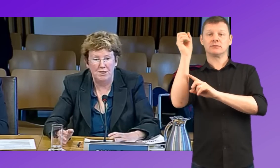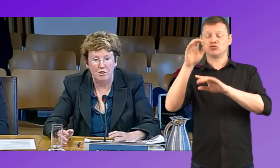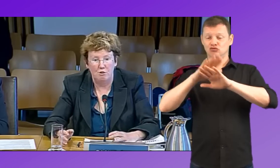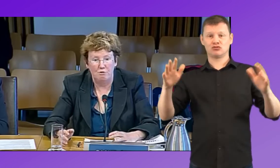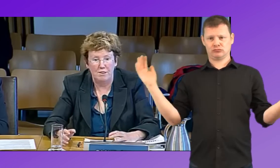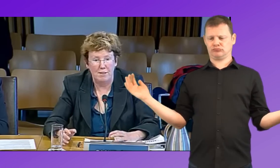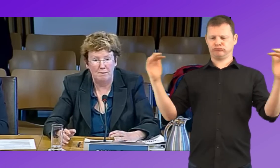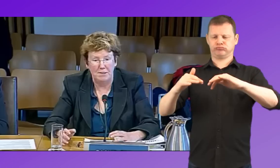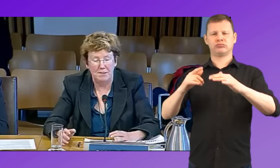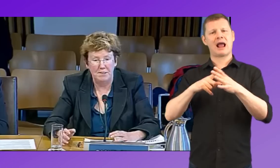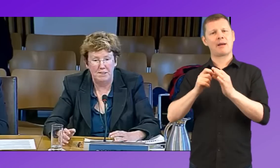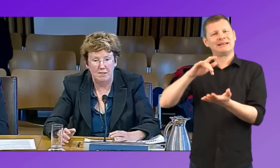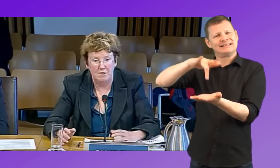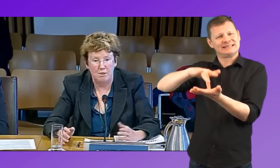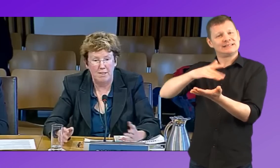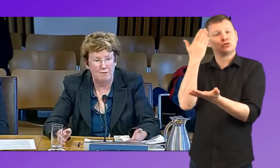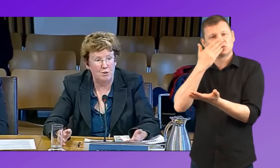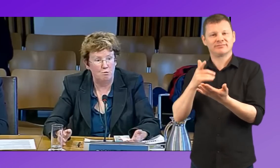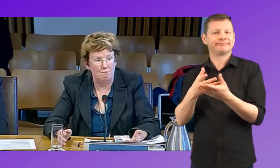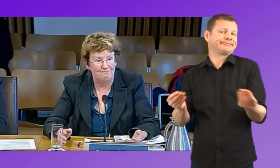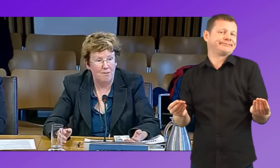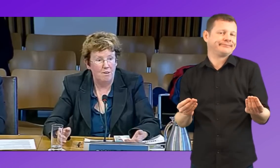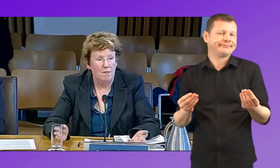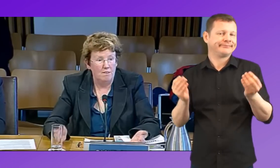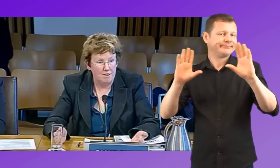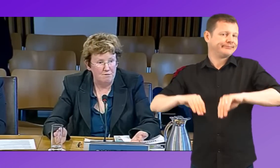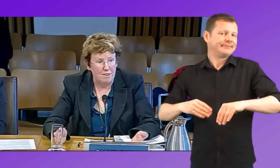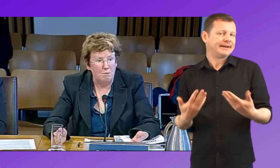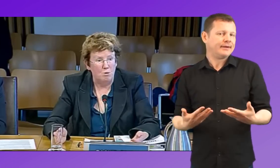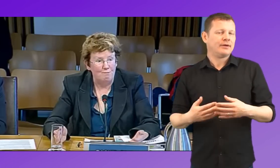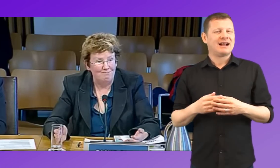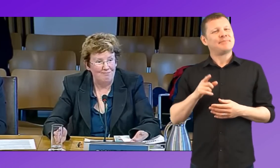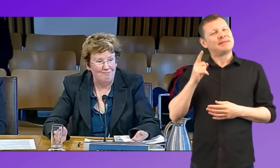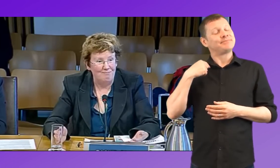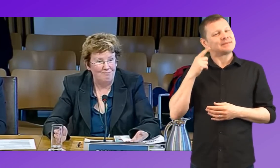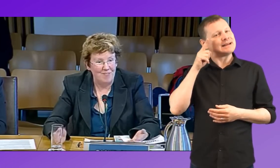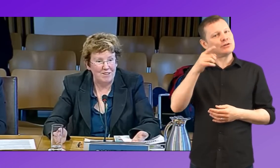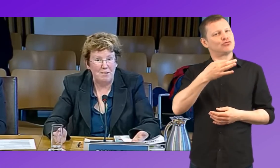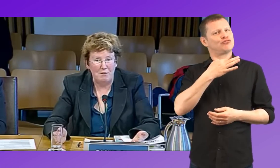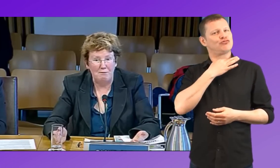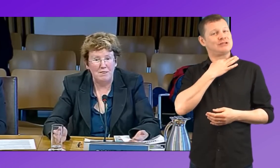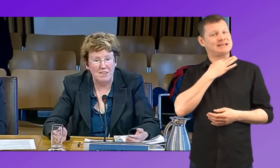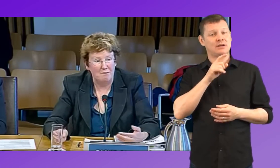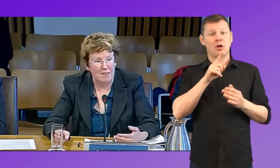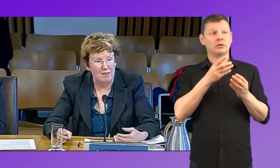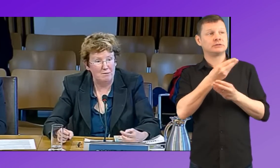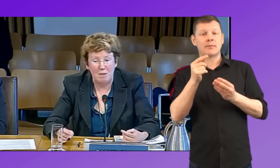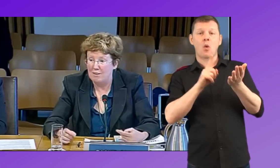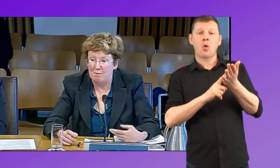to send children into Aberdeen City to where they have a school. They don't anymore. That's where you have a risk, I think. And it's perfectly